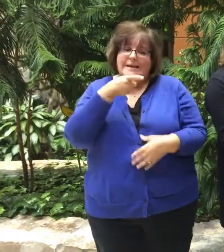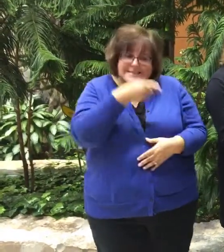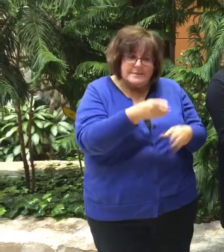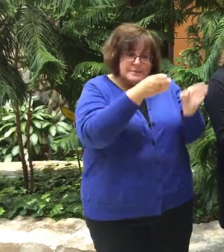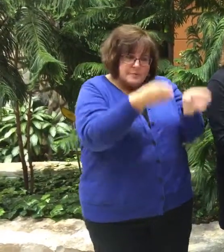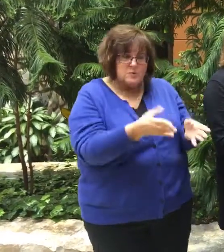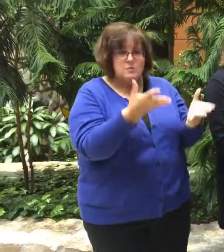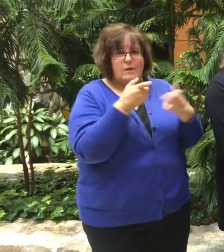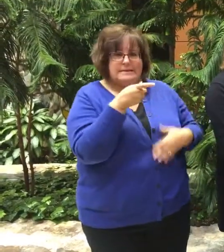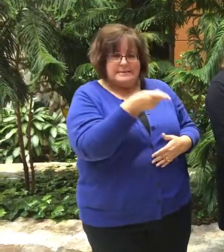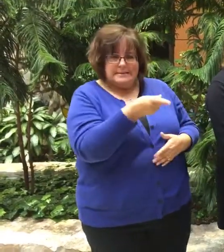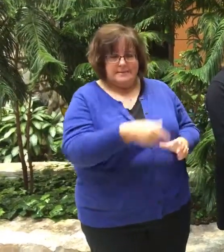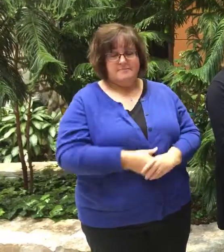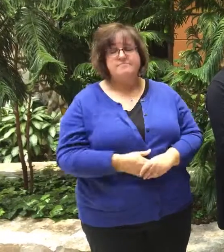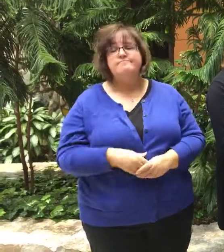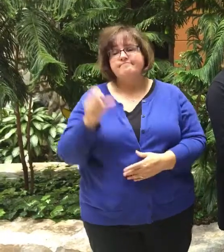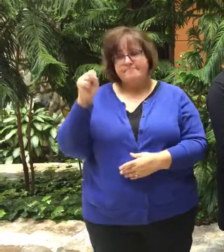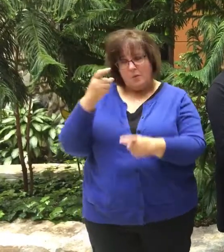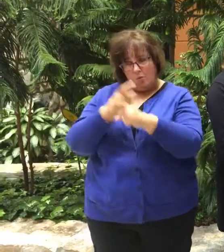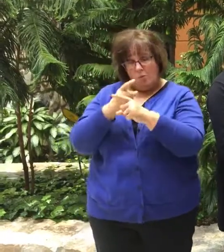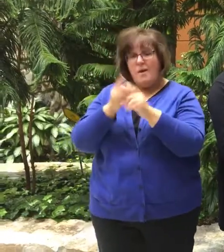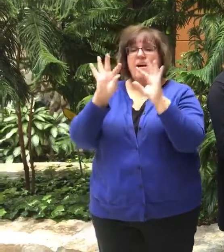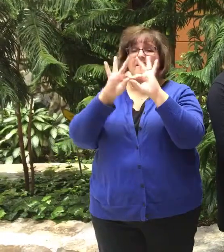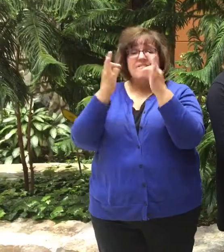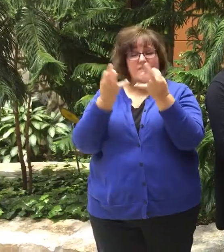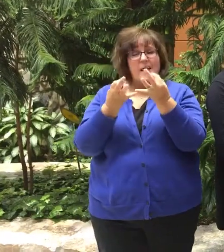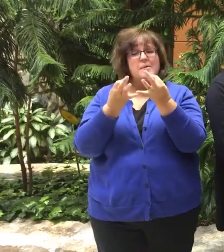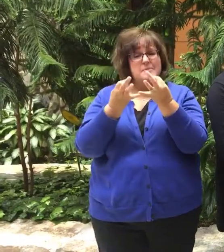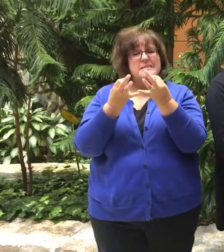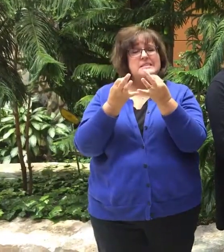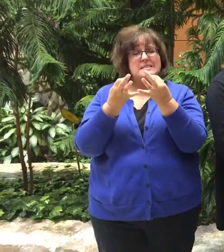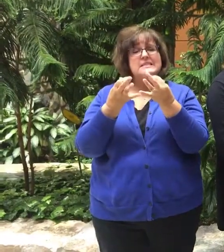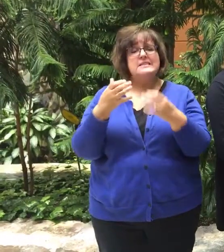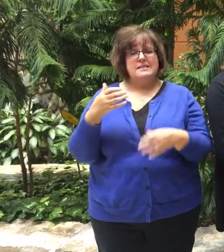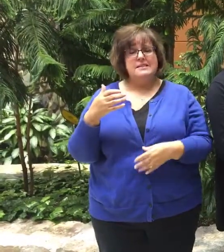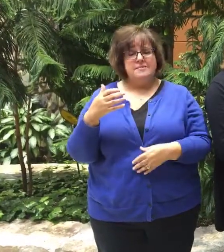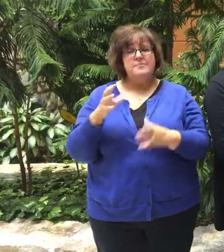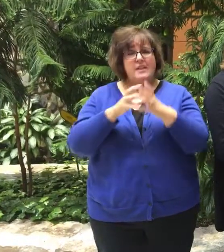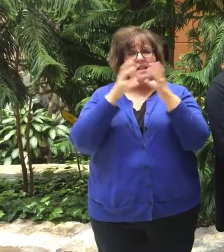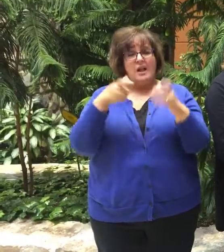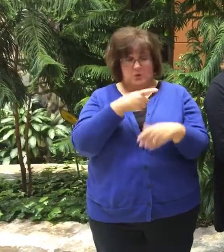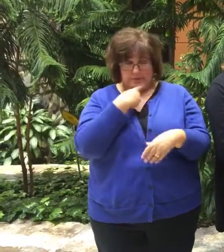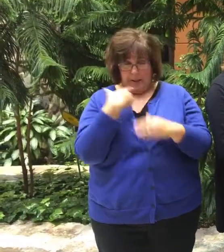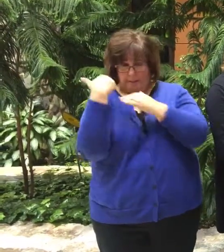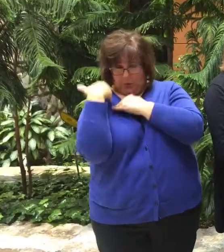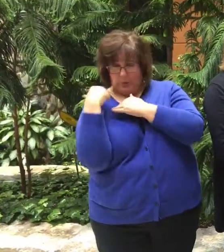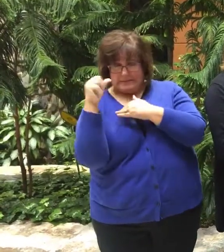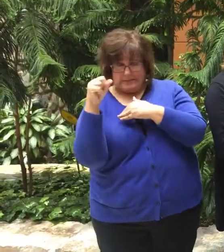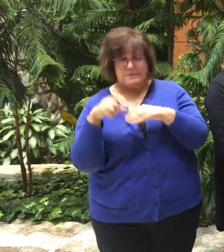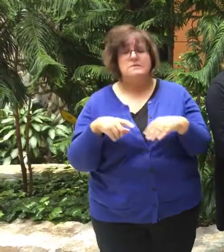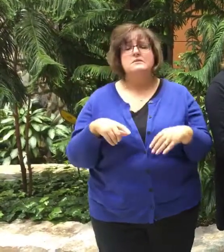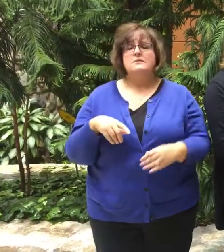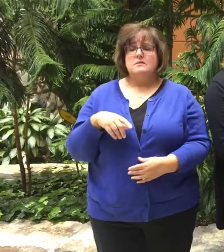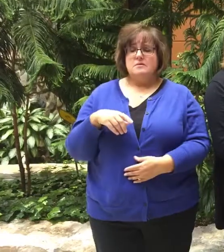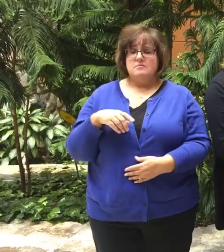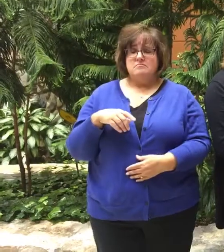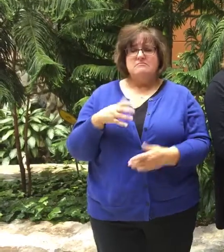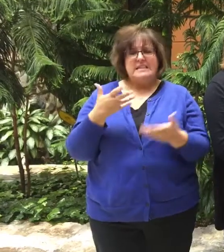really what your loved one wants. Yeah. In many cases, the family members are, there's a lot of burden, as you said, there's a lot